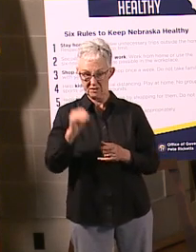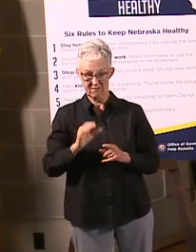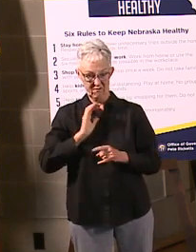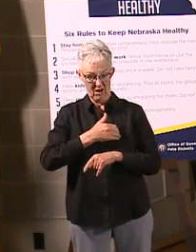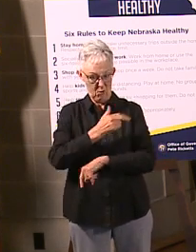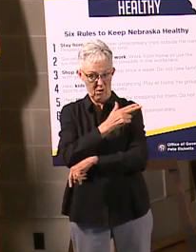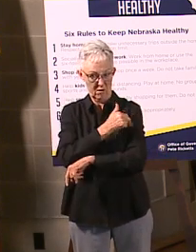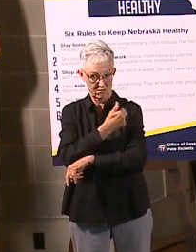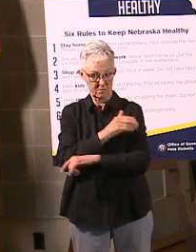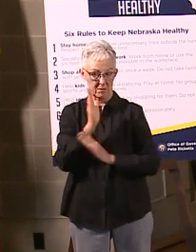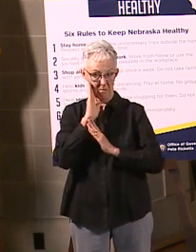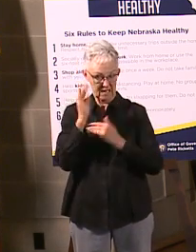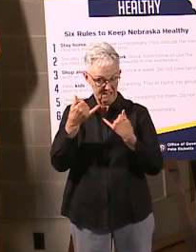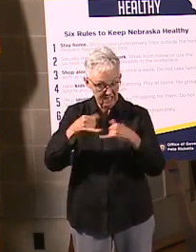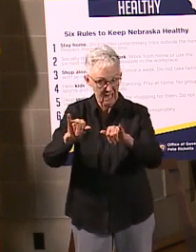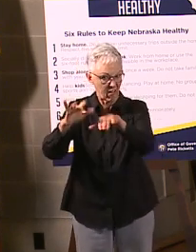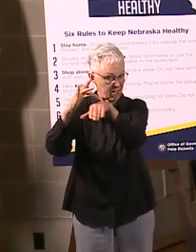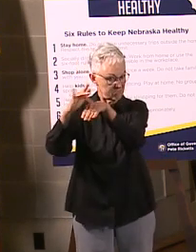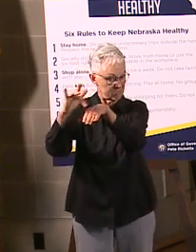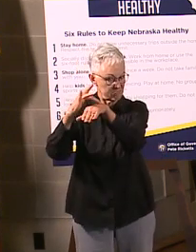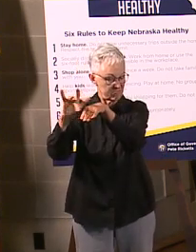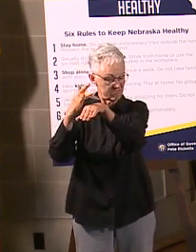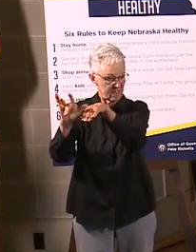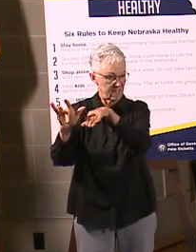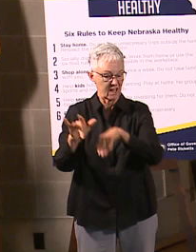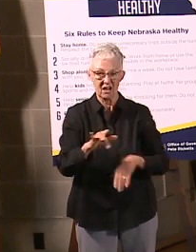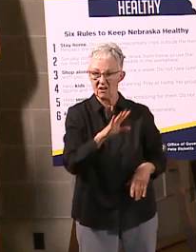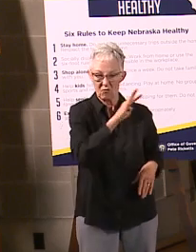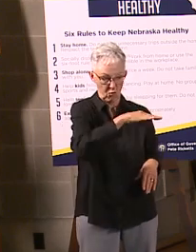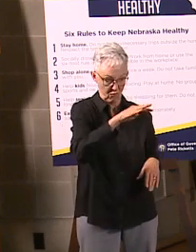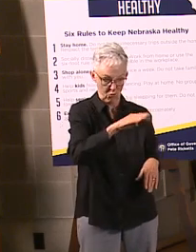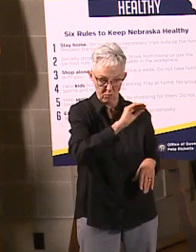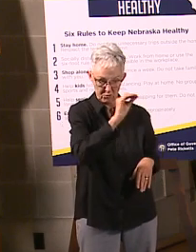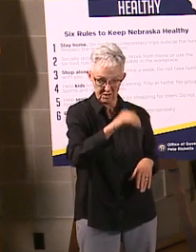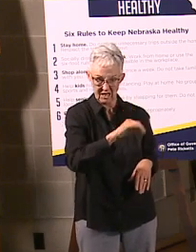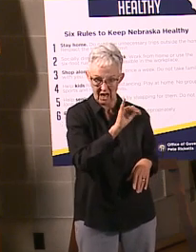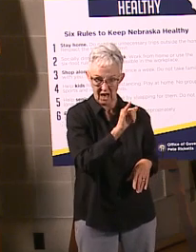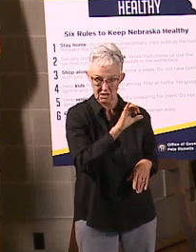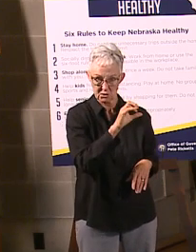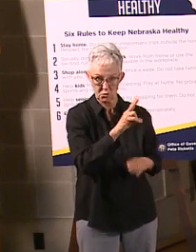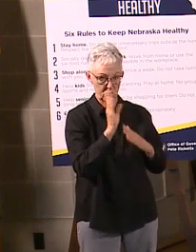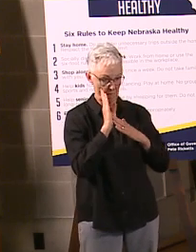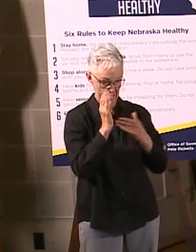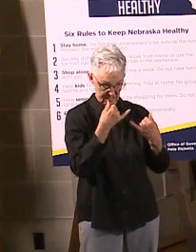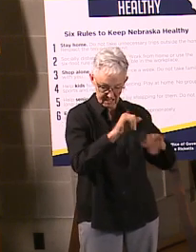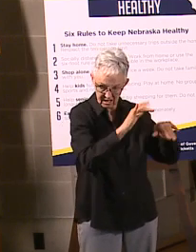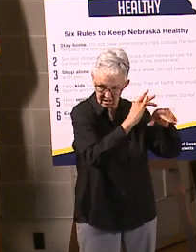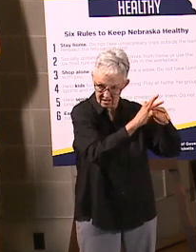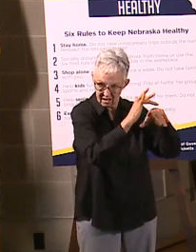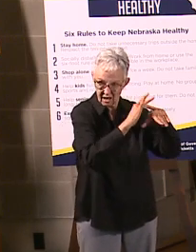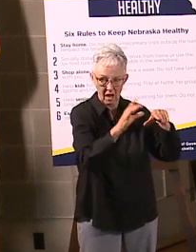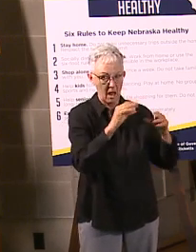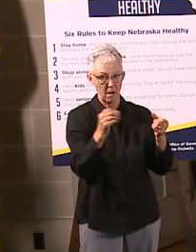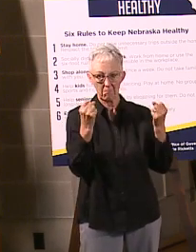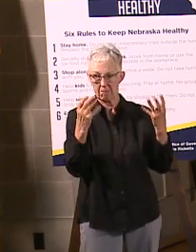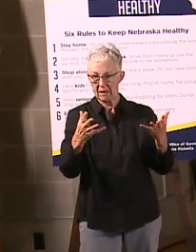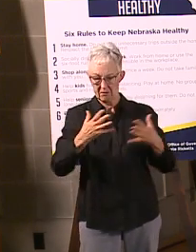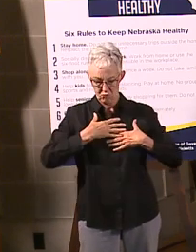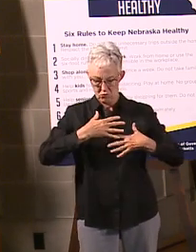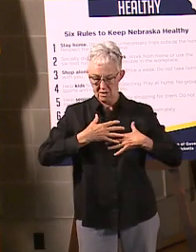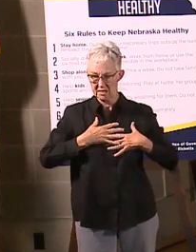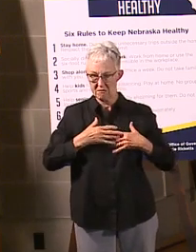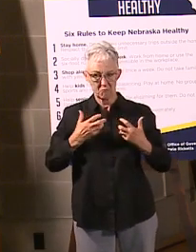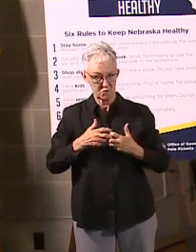% of our ICU beds available, and 77% of our ventilators available. Lots of capacity in the healthcare system. We've been successful